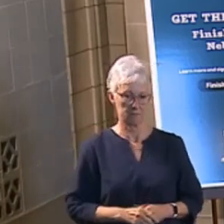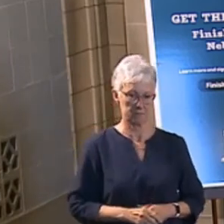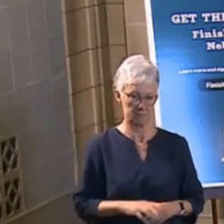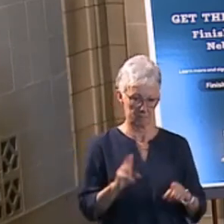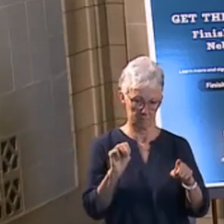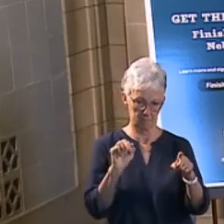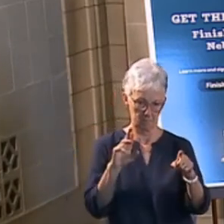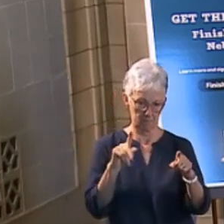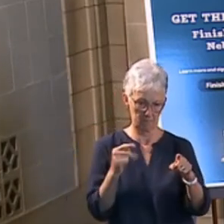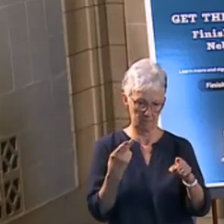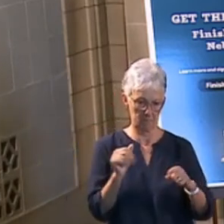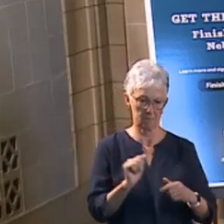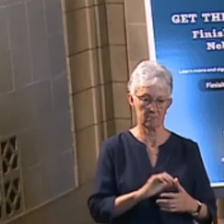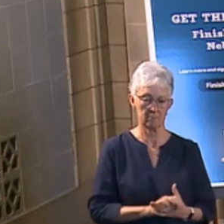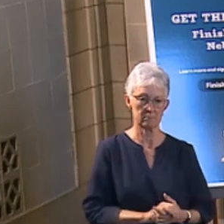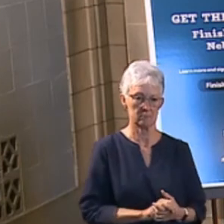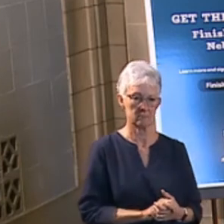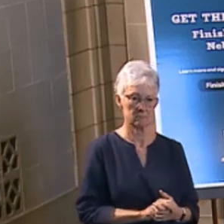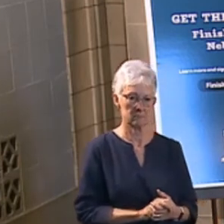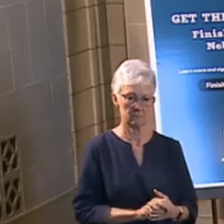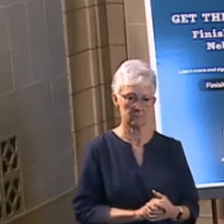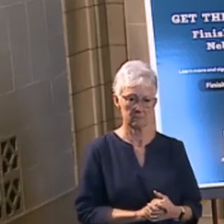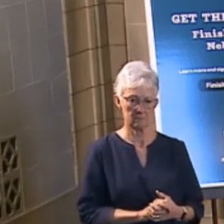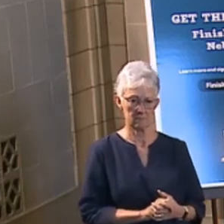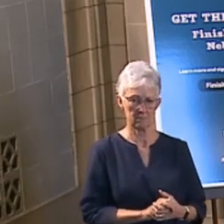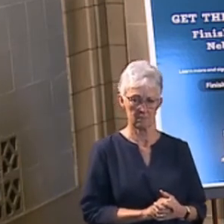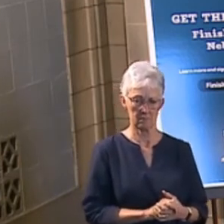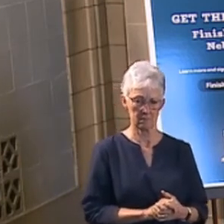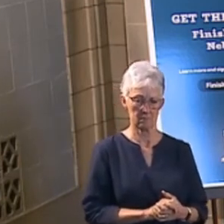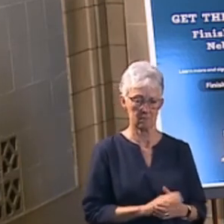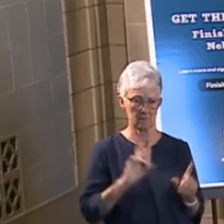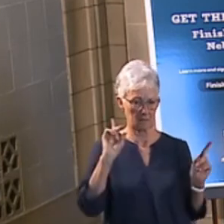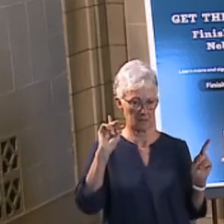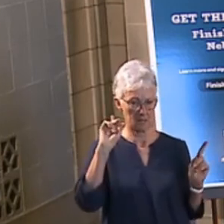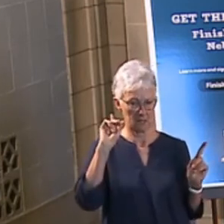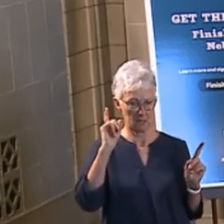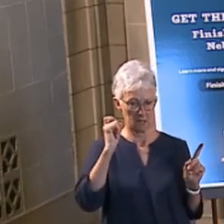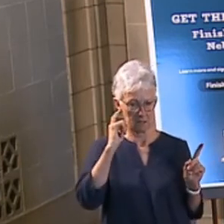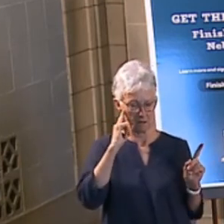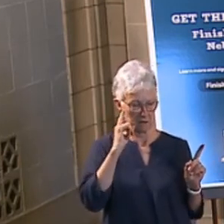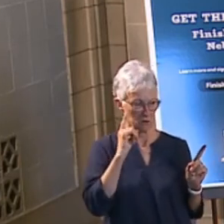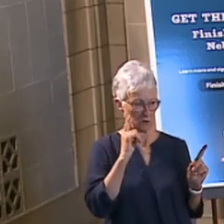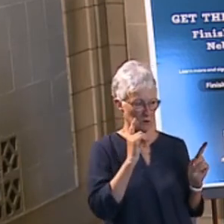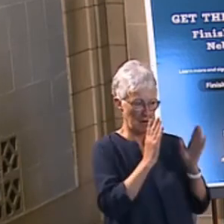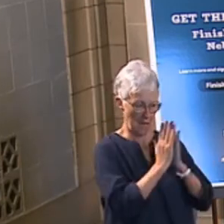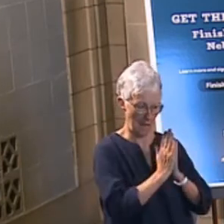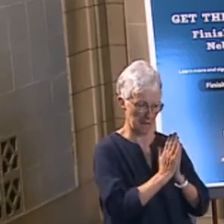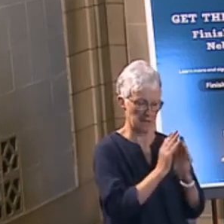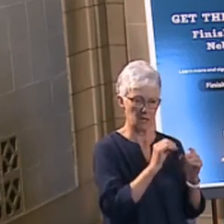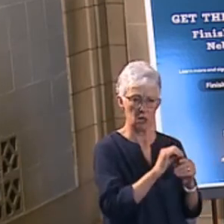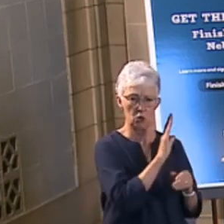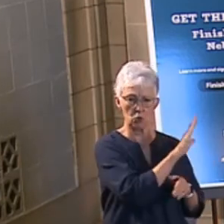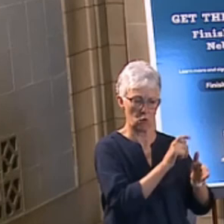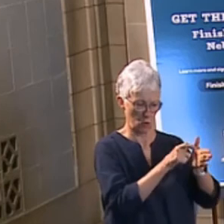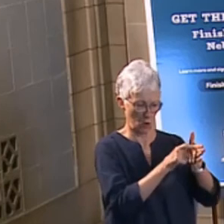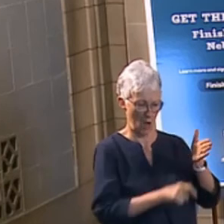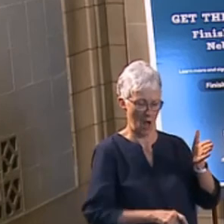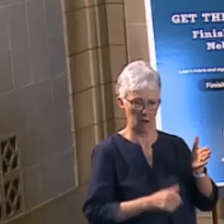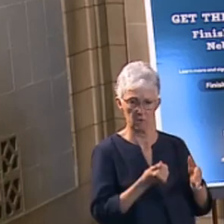Yeah, Martha. Governor, in your column a couple of weeks ago, along with the